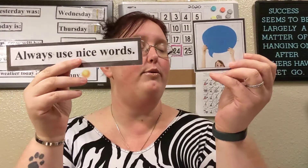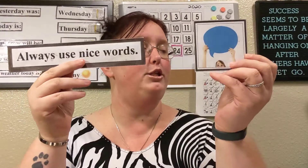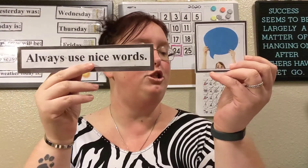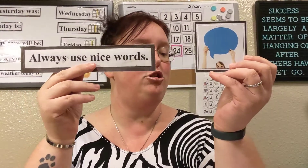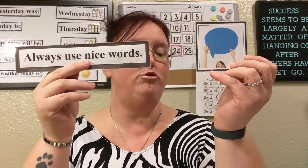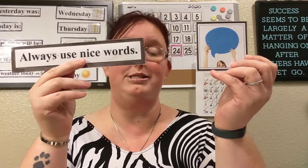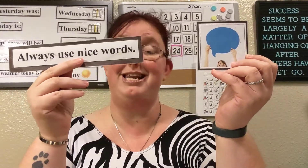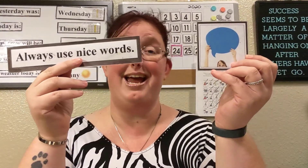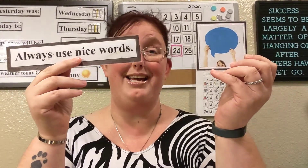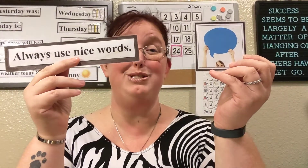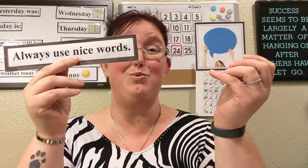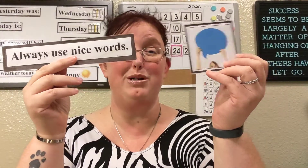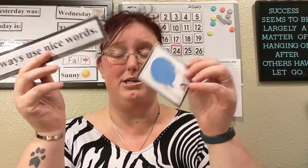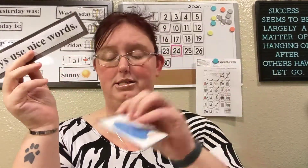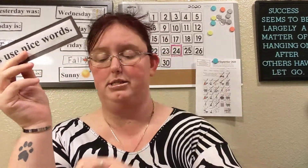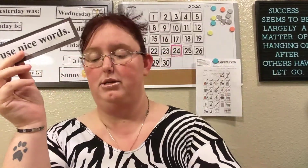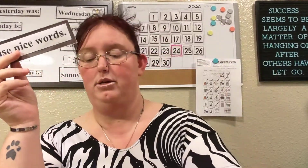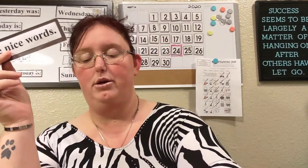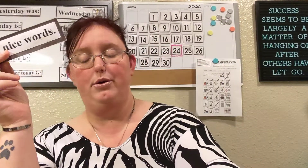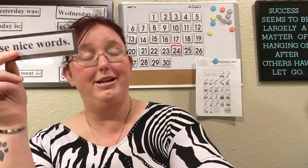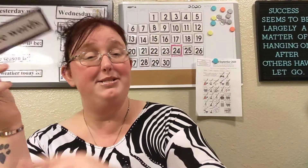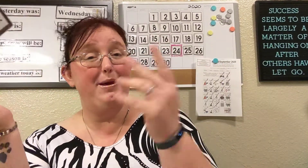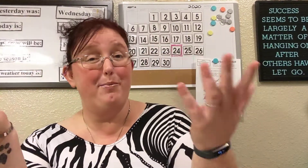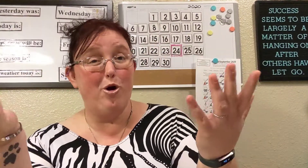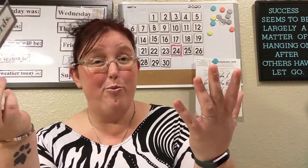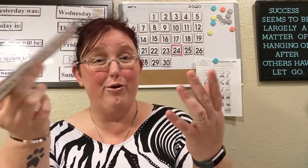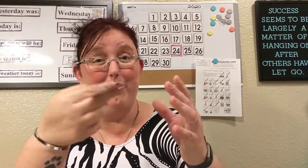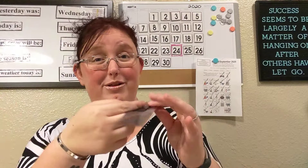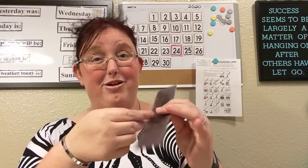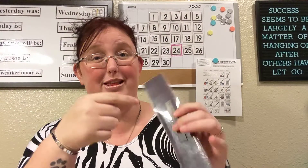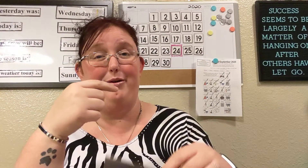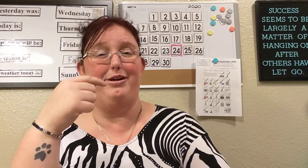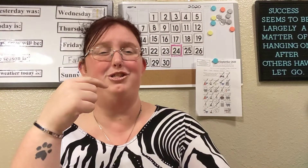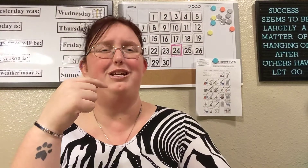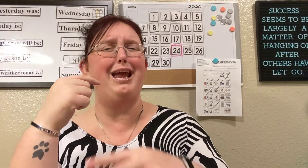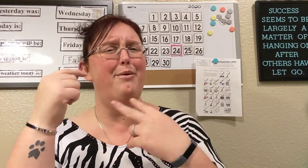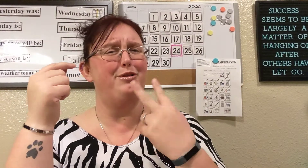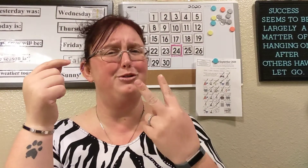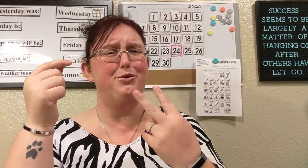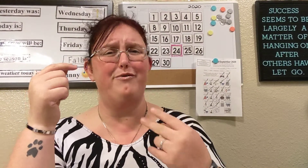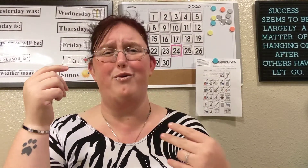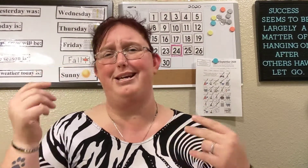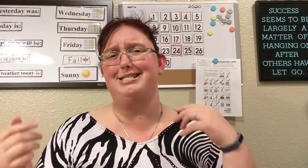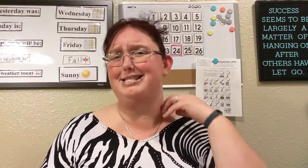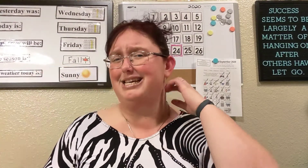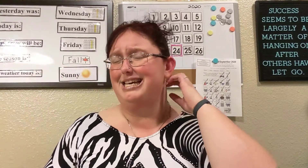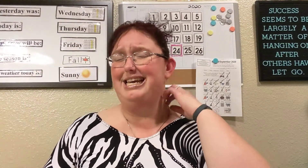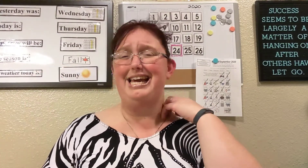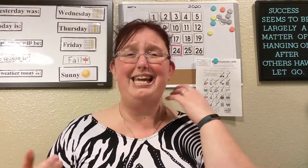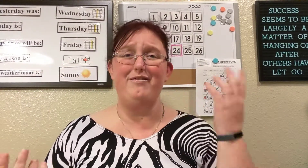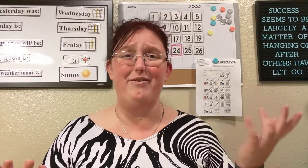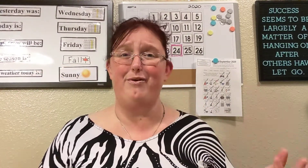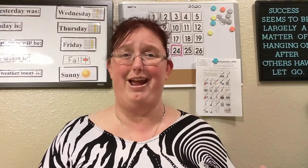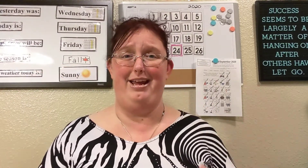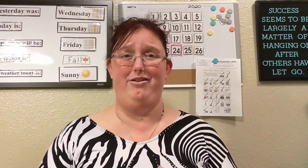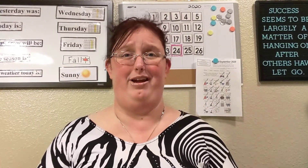always use nice words you need to be appropriate with our language and with our tone of voice even if we're angry